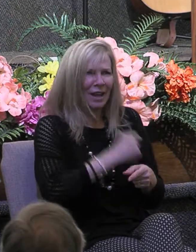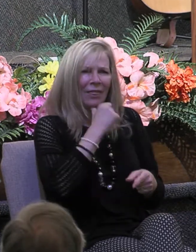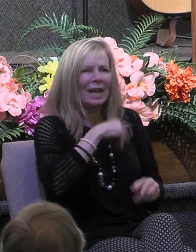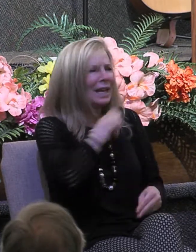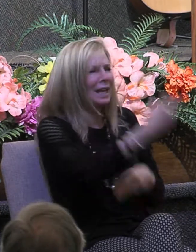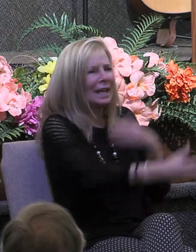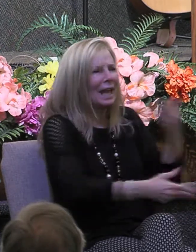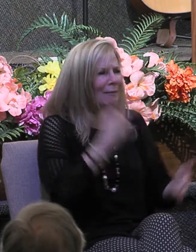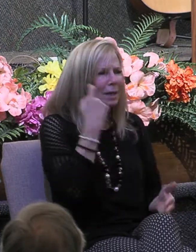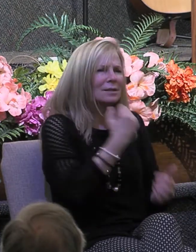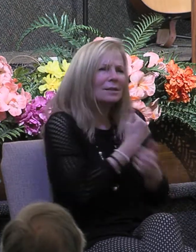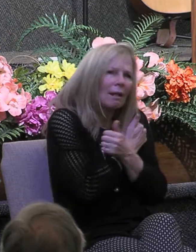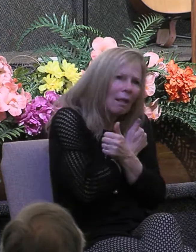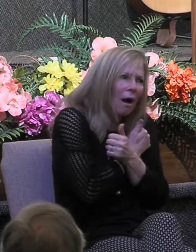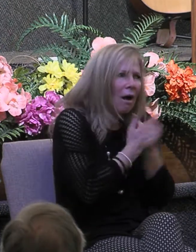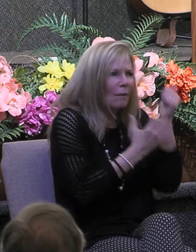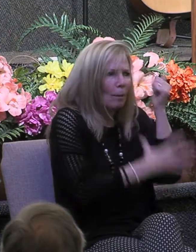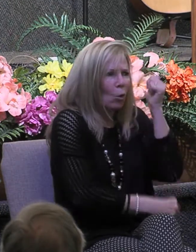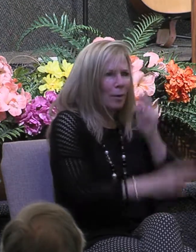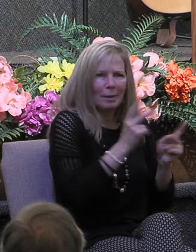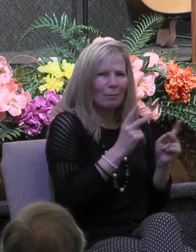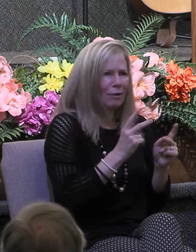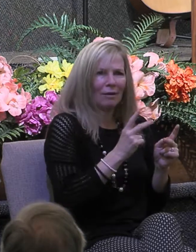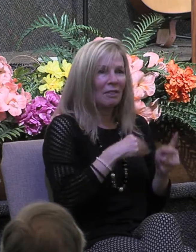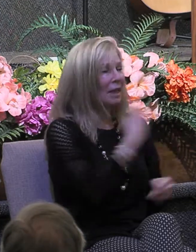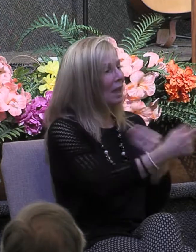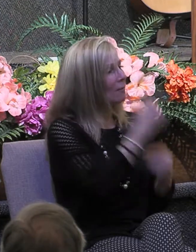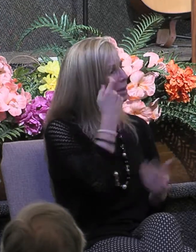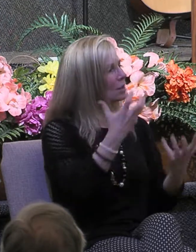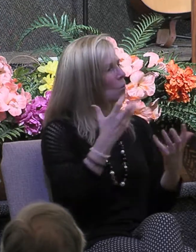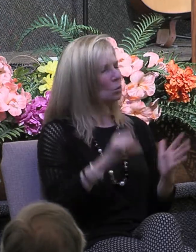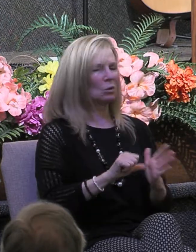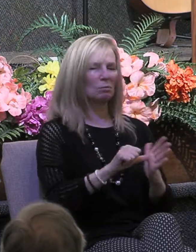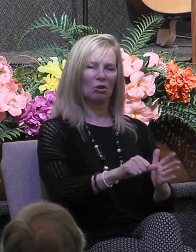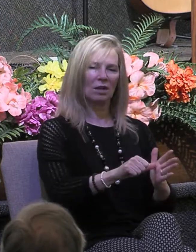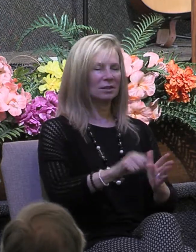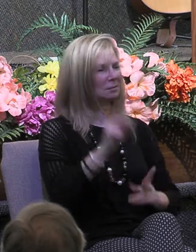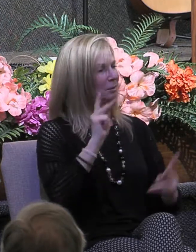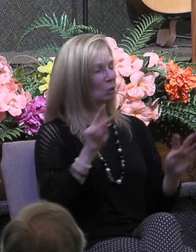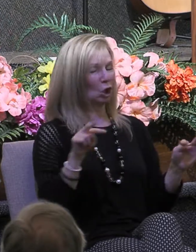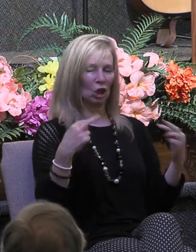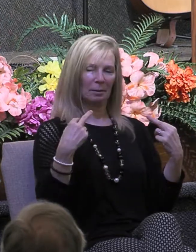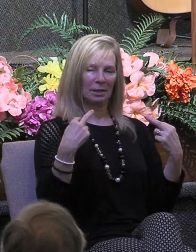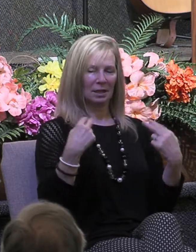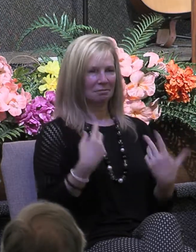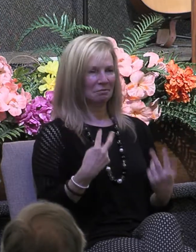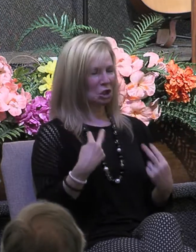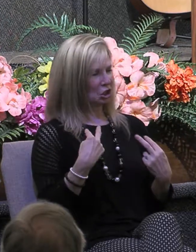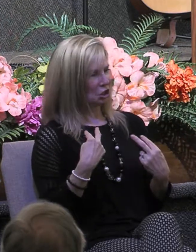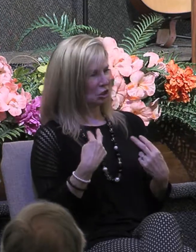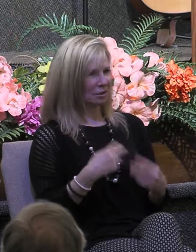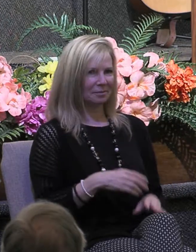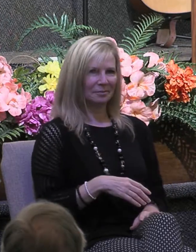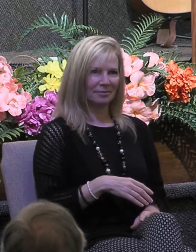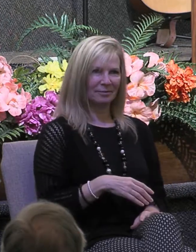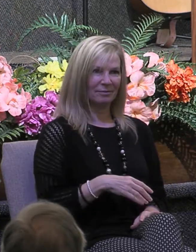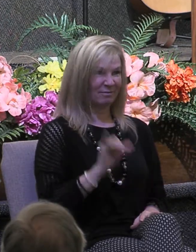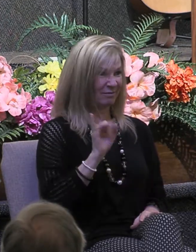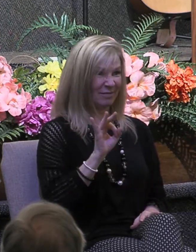care for the poor they gave out of a desire to impress others look at me and if you're not looking I'll